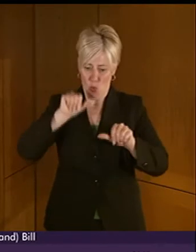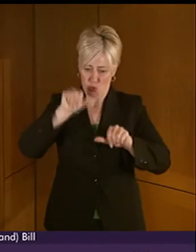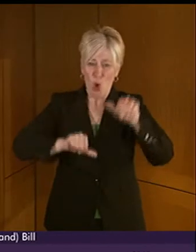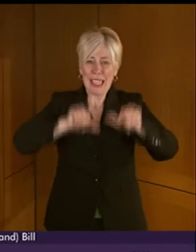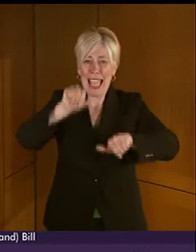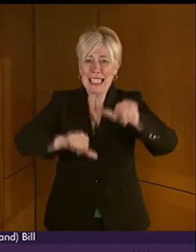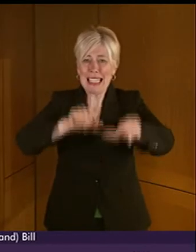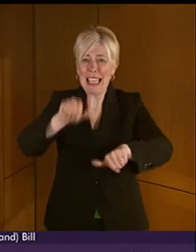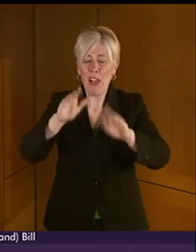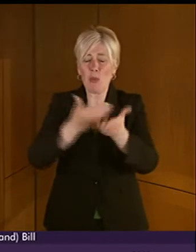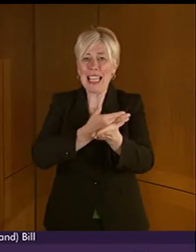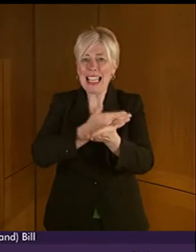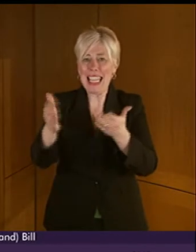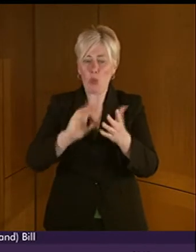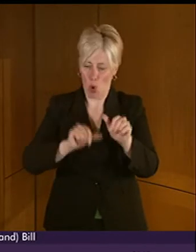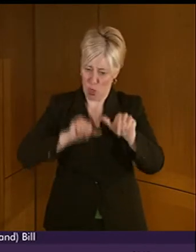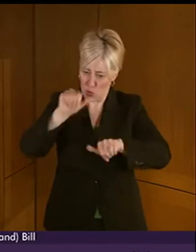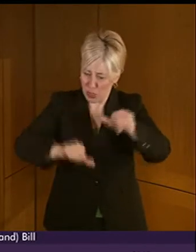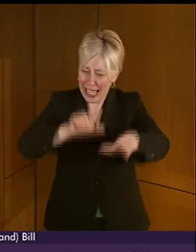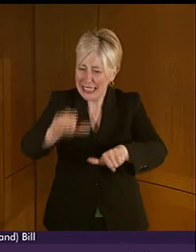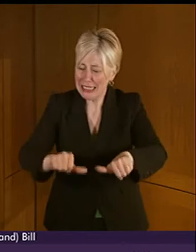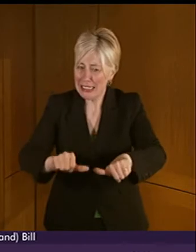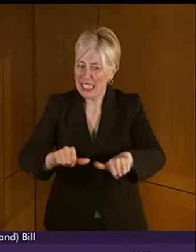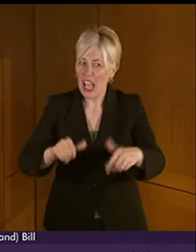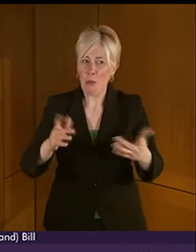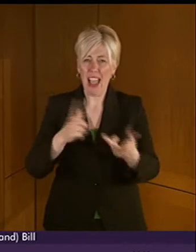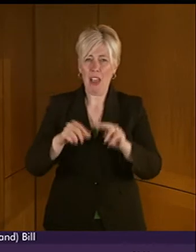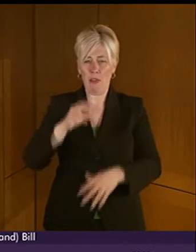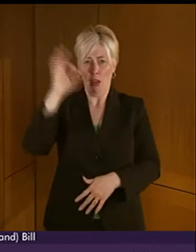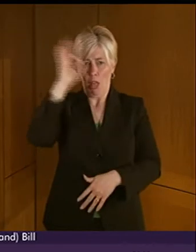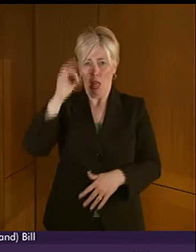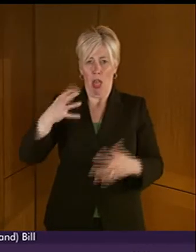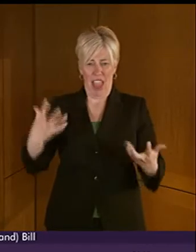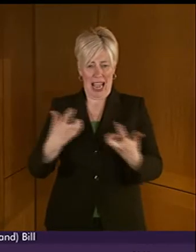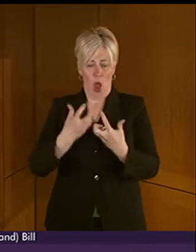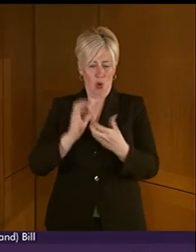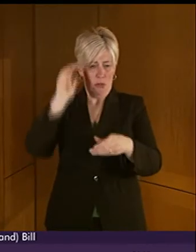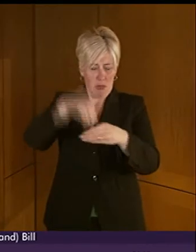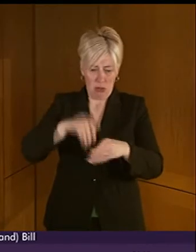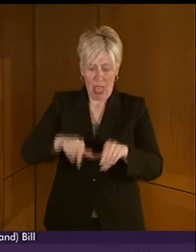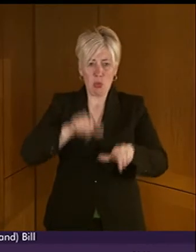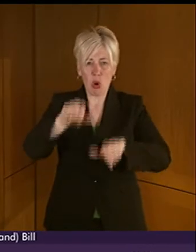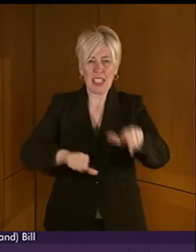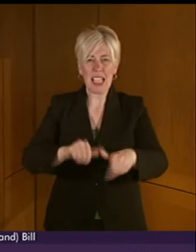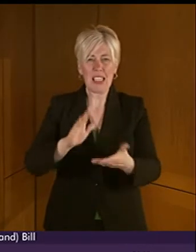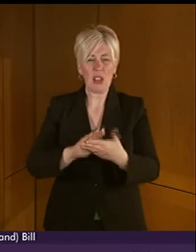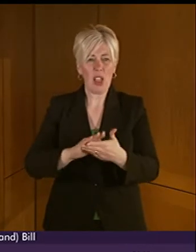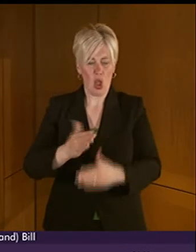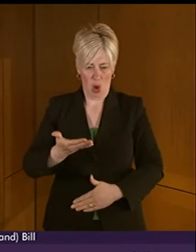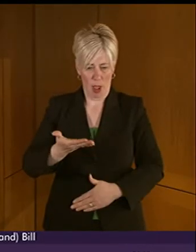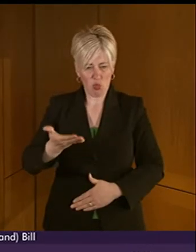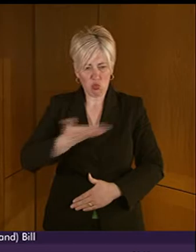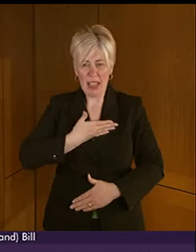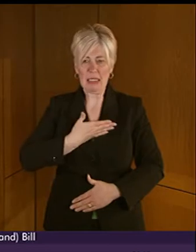indeed the Scottish Prison Service. And I think there's a huge issue here when liberty and rights are under challenge